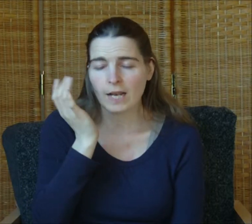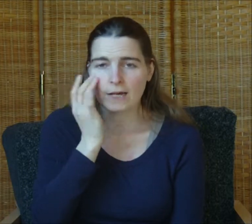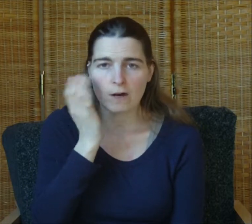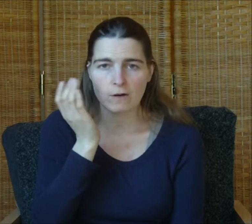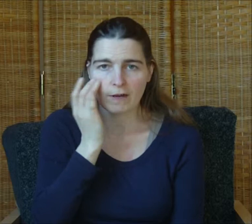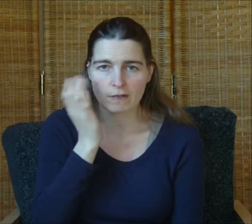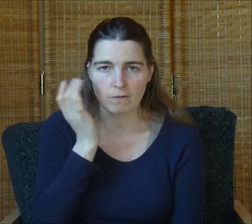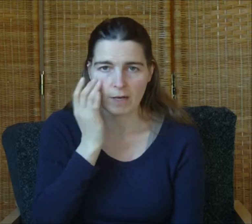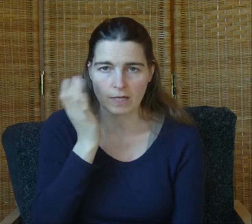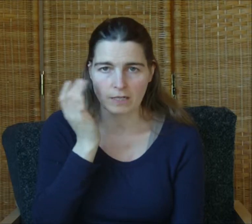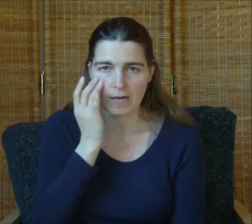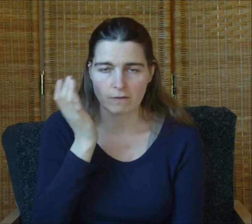let go of any remaining debts.